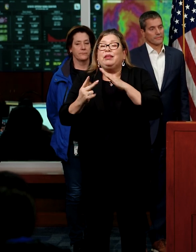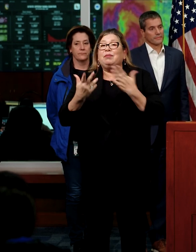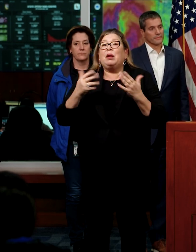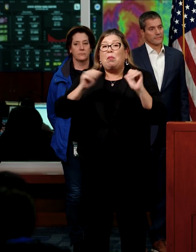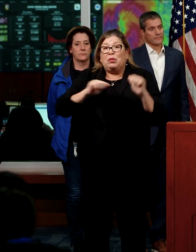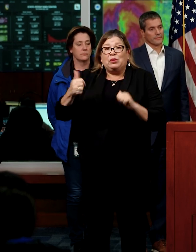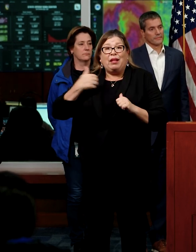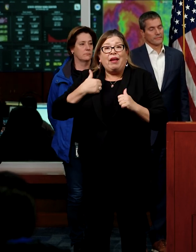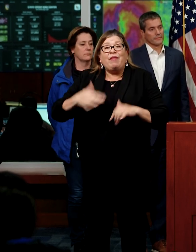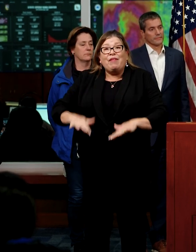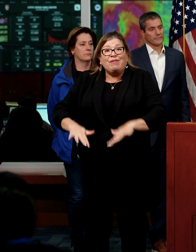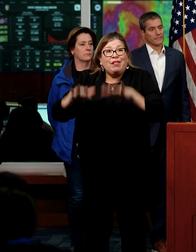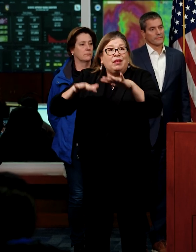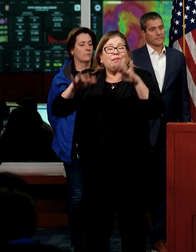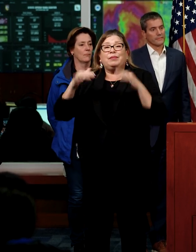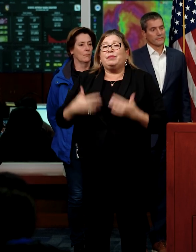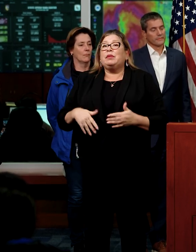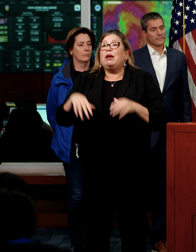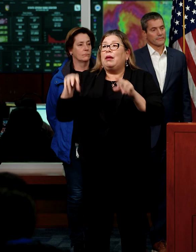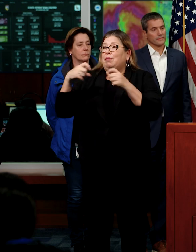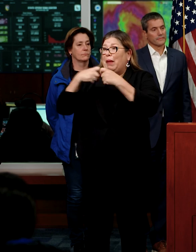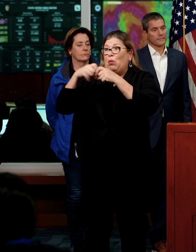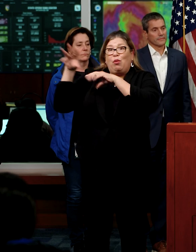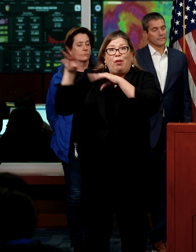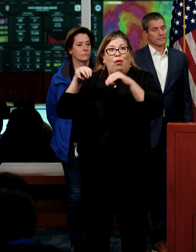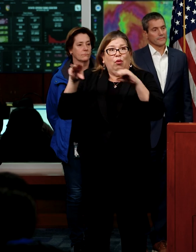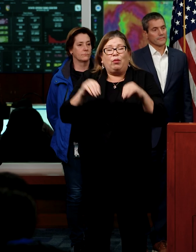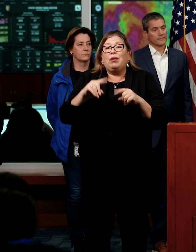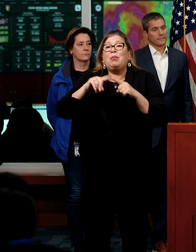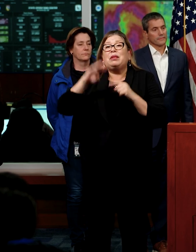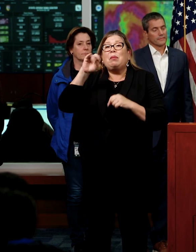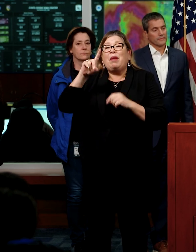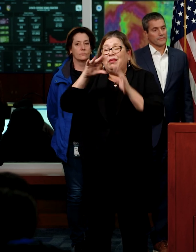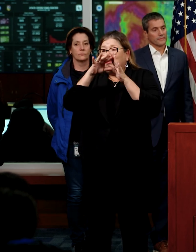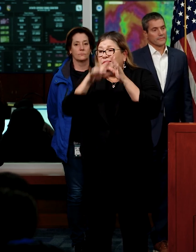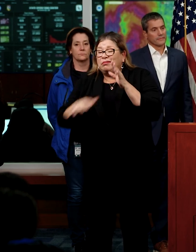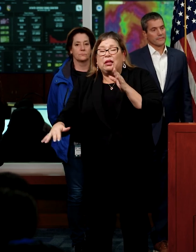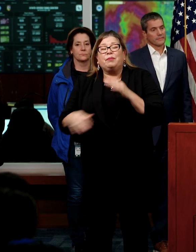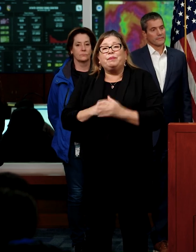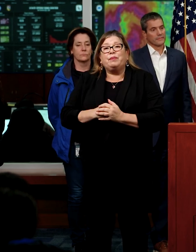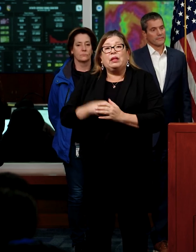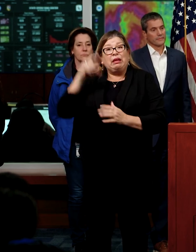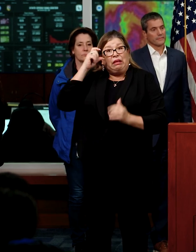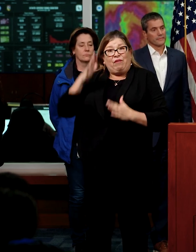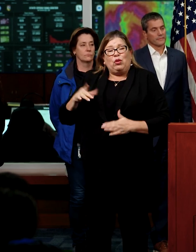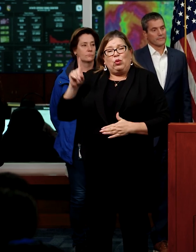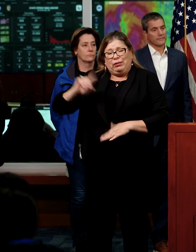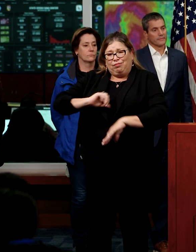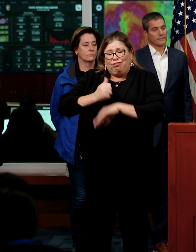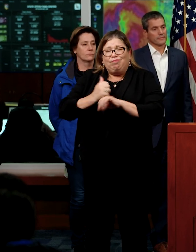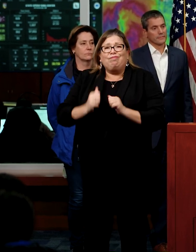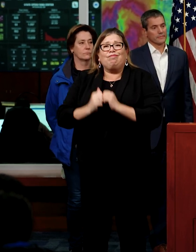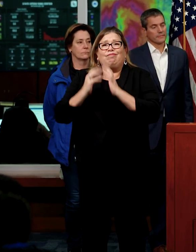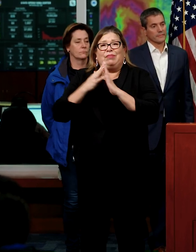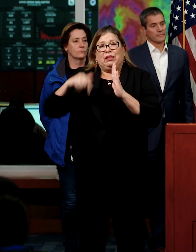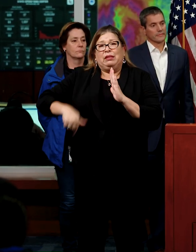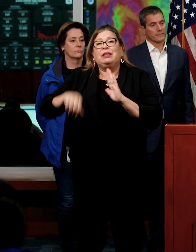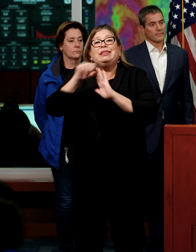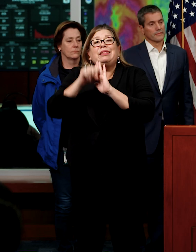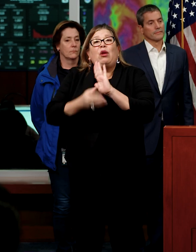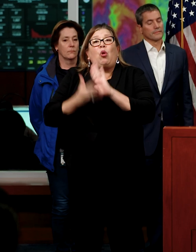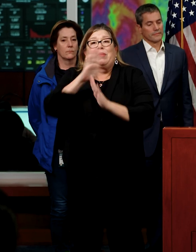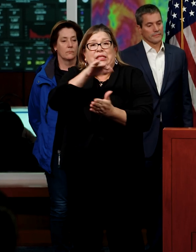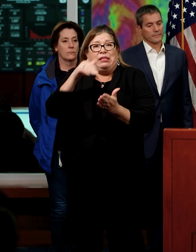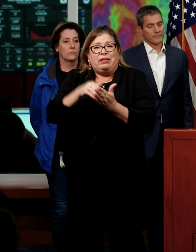mudslides, and power outages in many communities. The governor activated the State Operations Center to its